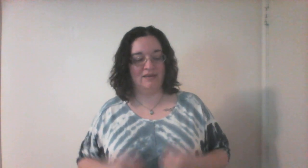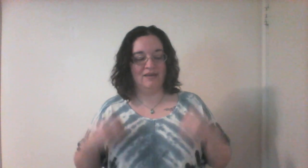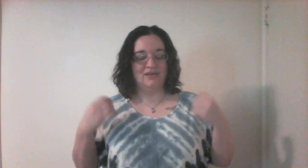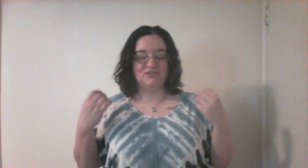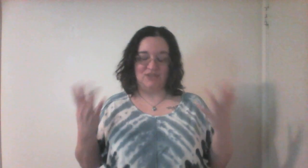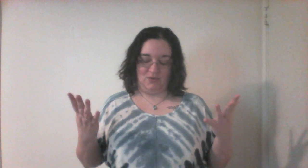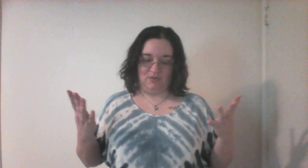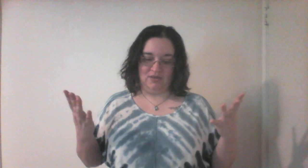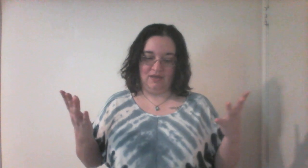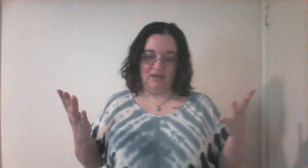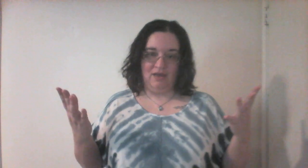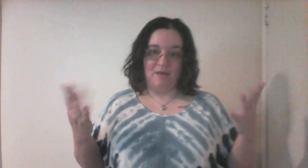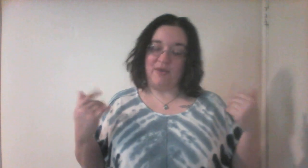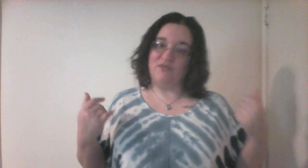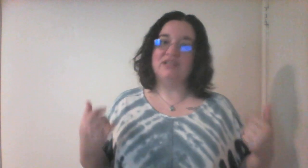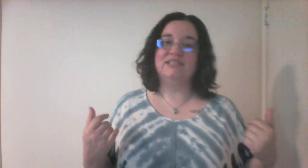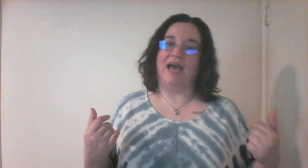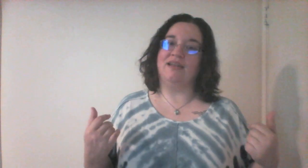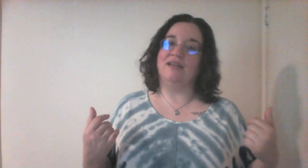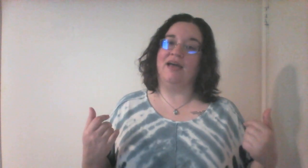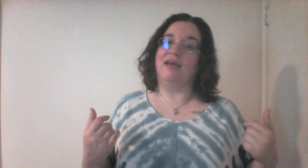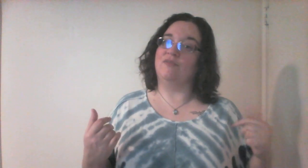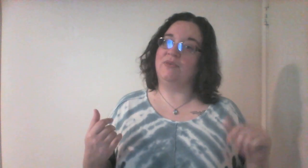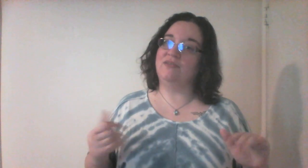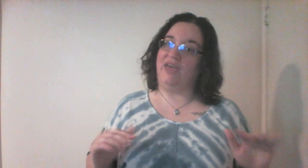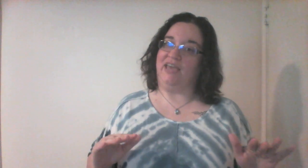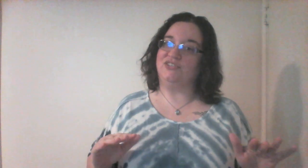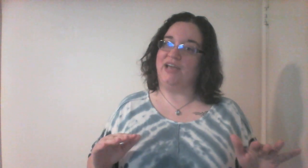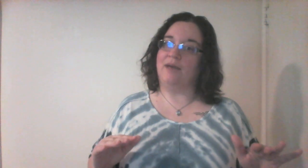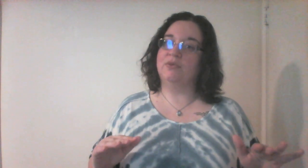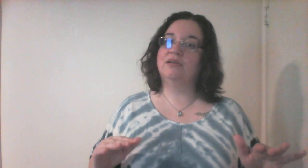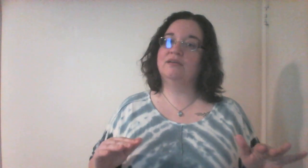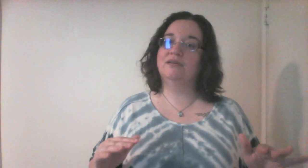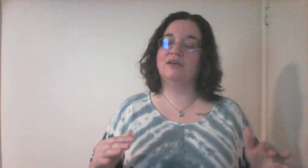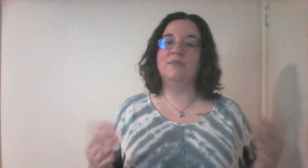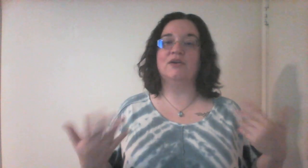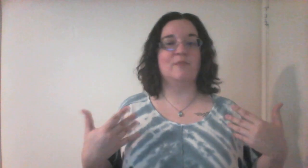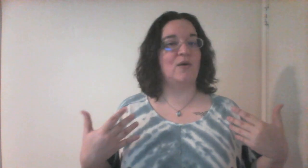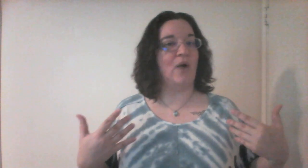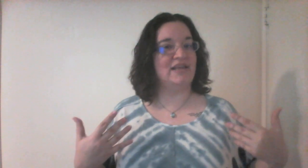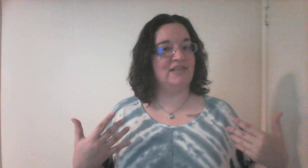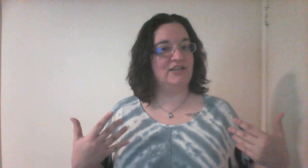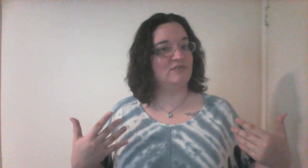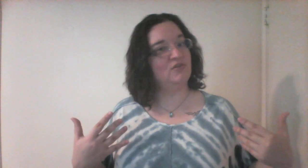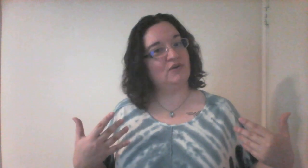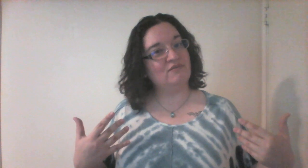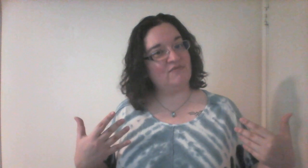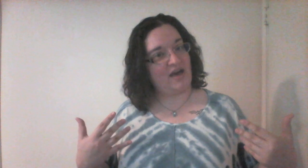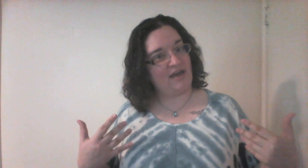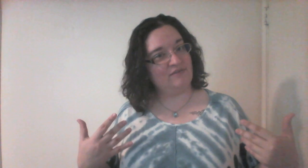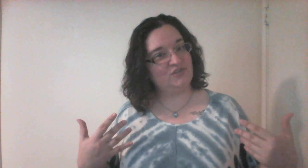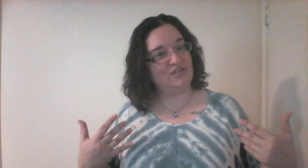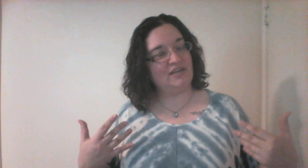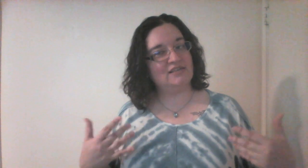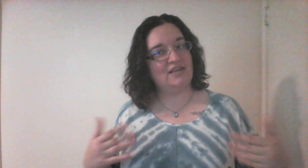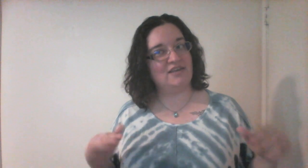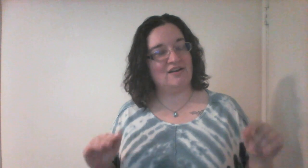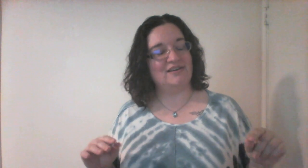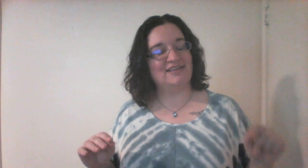So, my friend Satin and I have a bit of an age gap. Compared to my wise age of 35, she is a young and